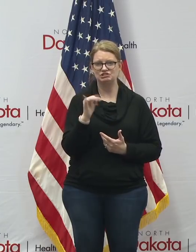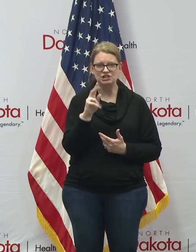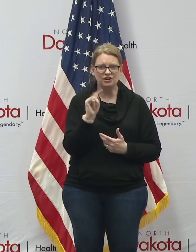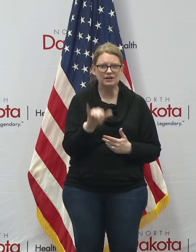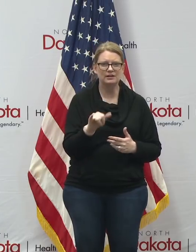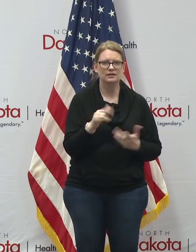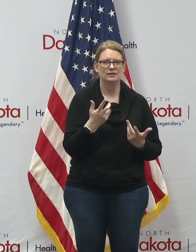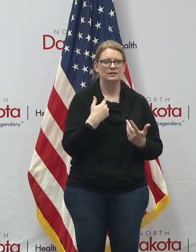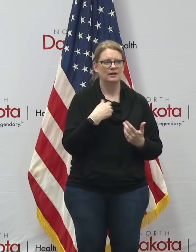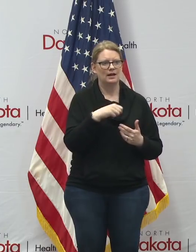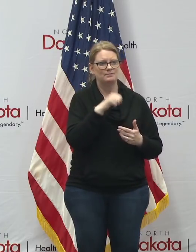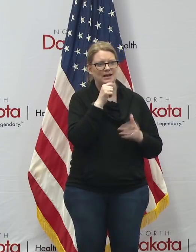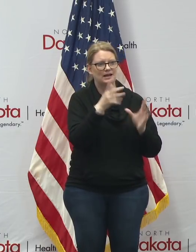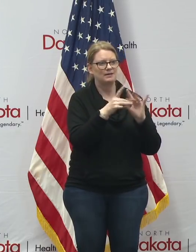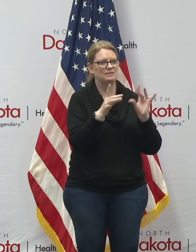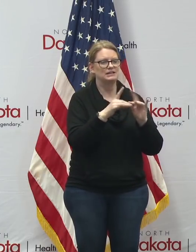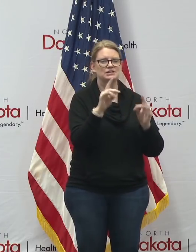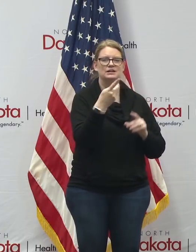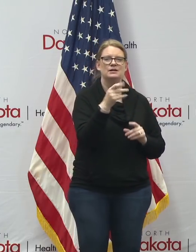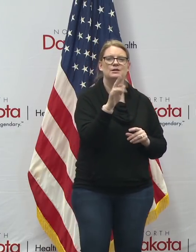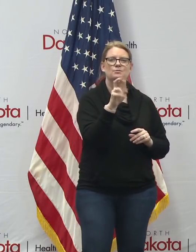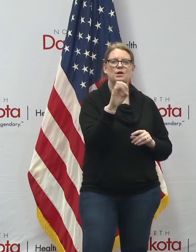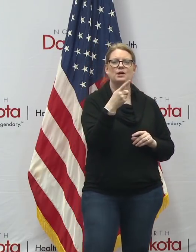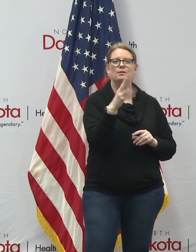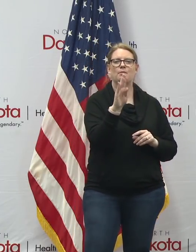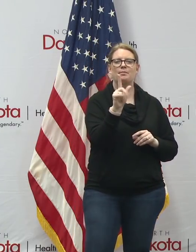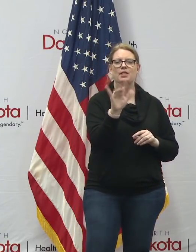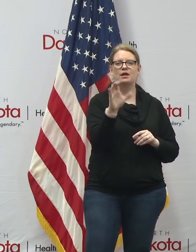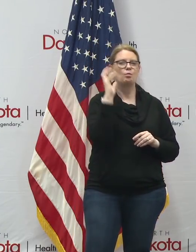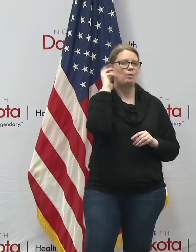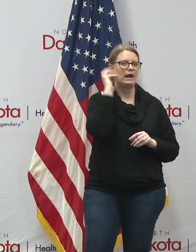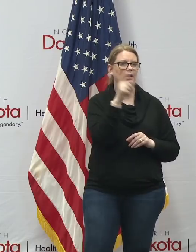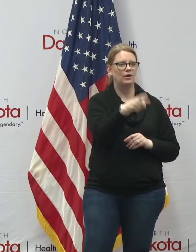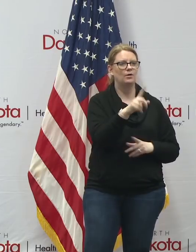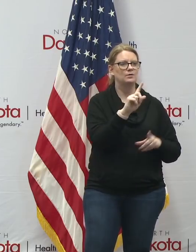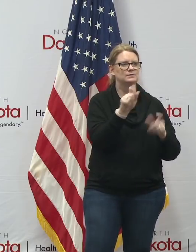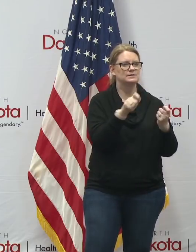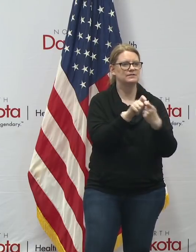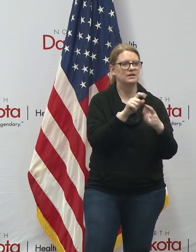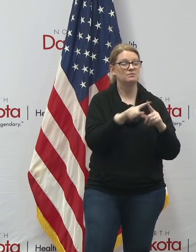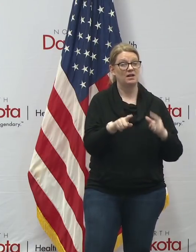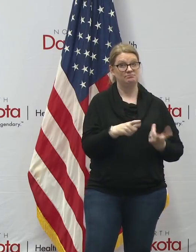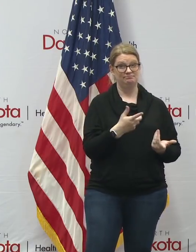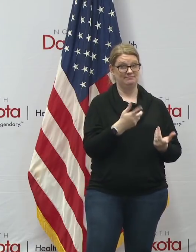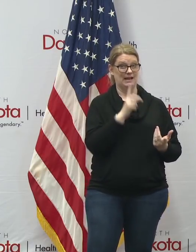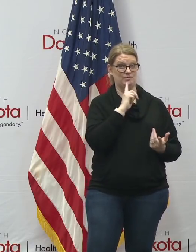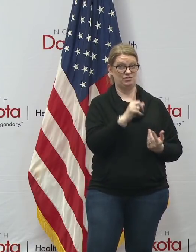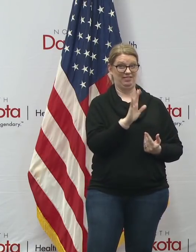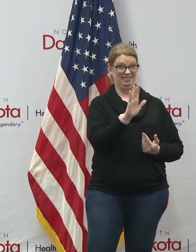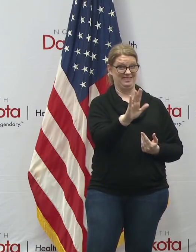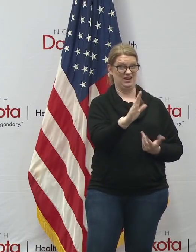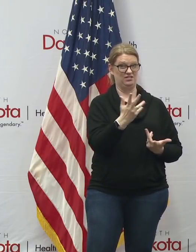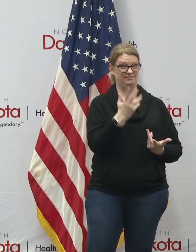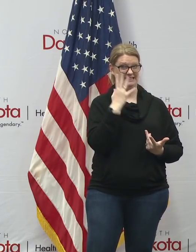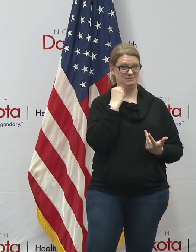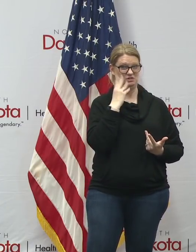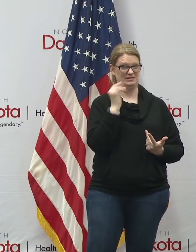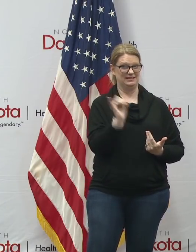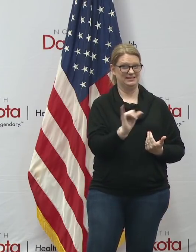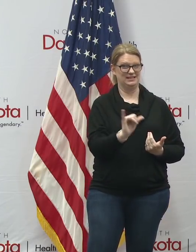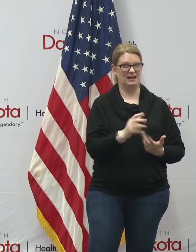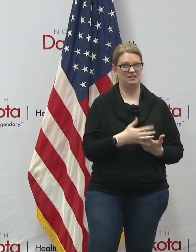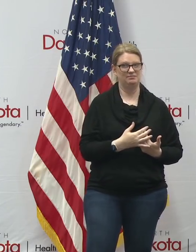i don't want to mention prairie public radio by in particular but i'm sure that they're experiencing the same kind of thing that i'm seeing